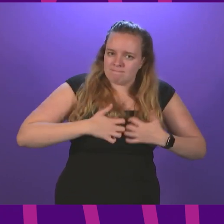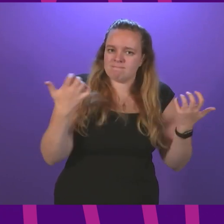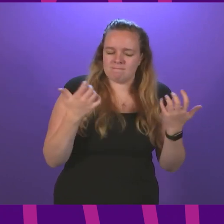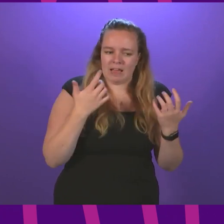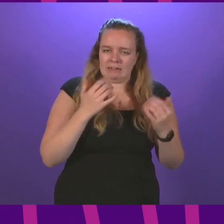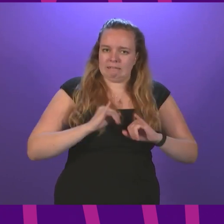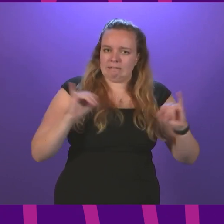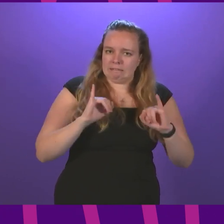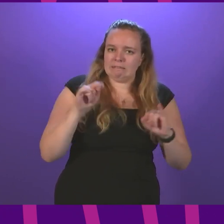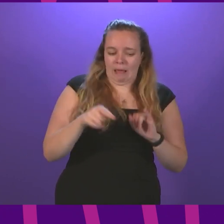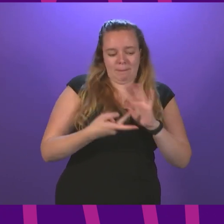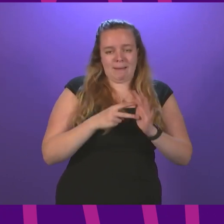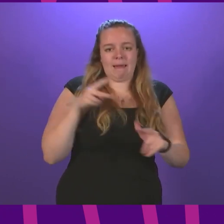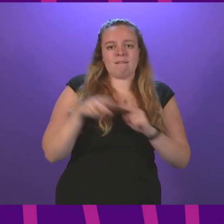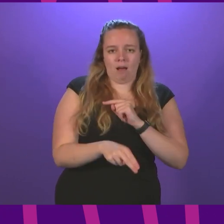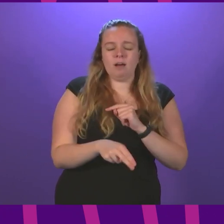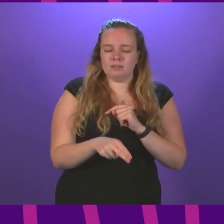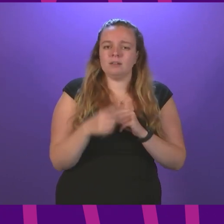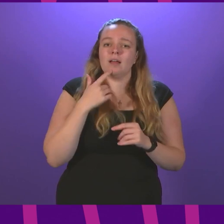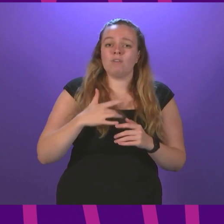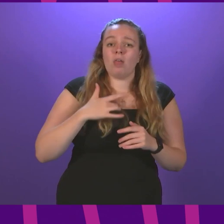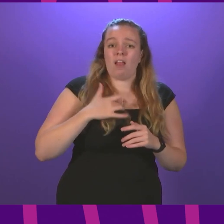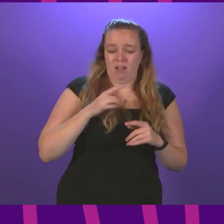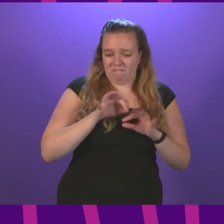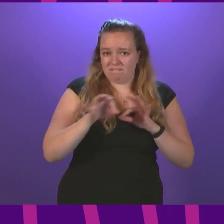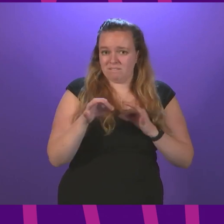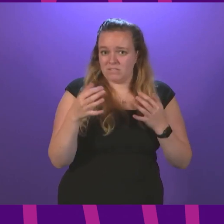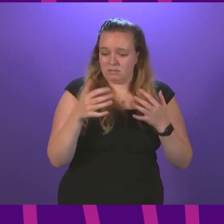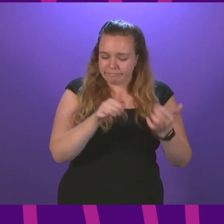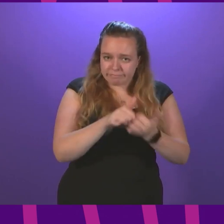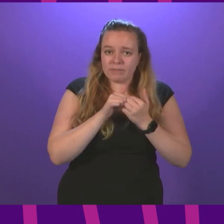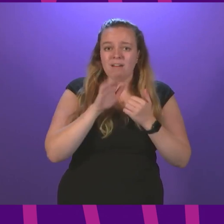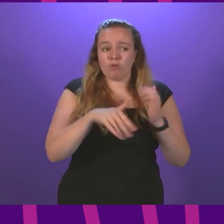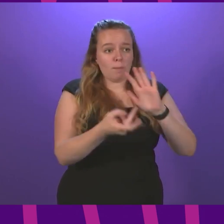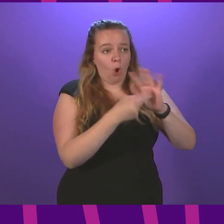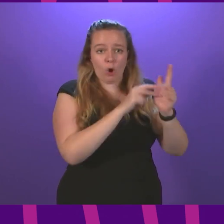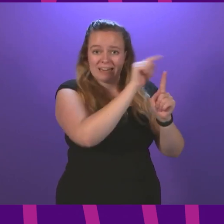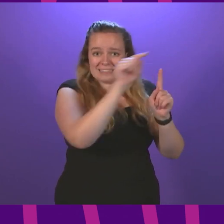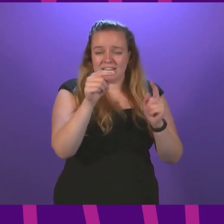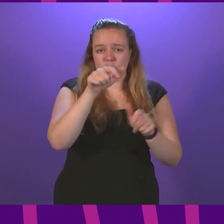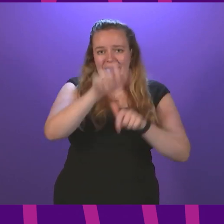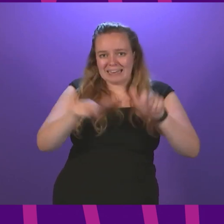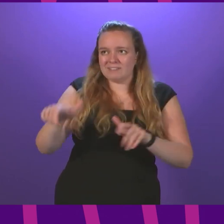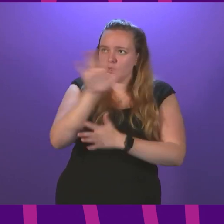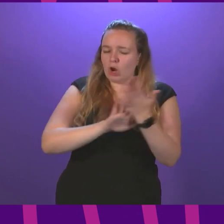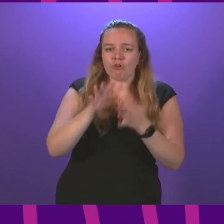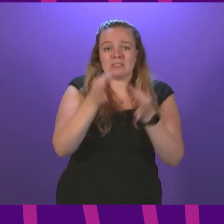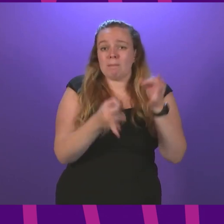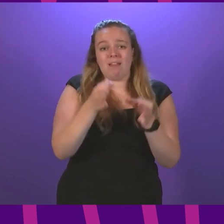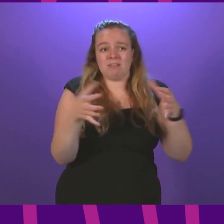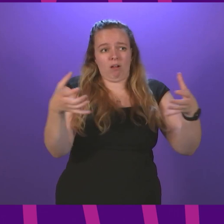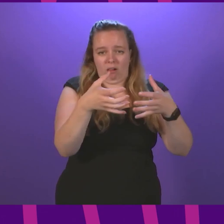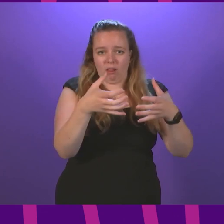alarm at the planned cut. Calls for the lifeline to be kept have come from organisations and individuals across the political spectrum.